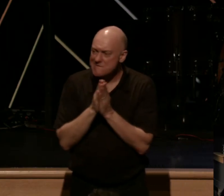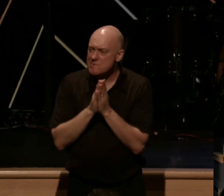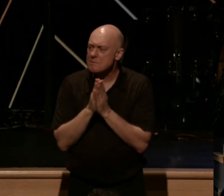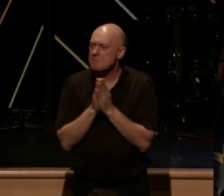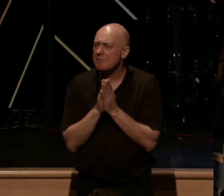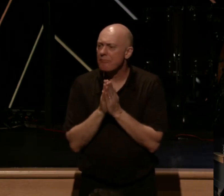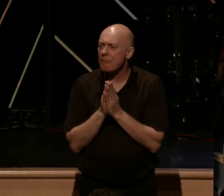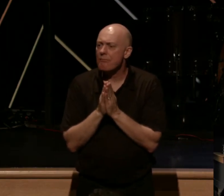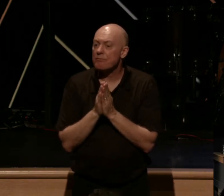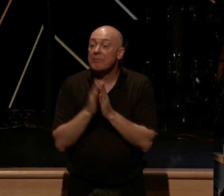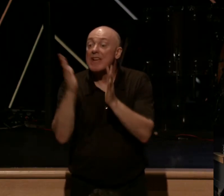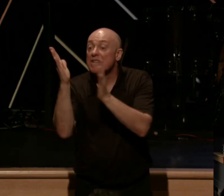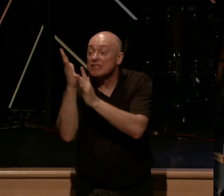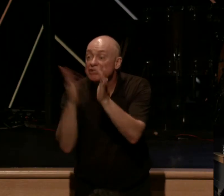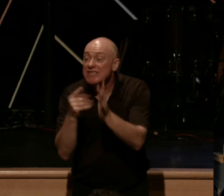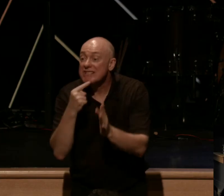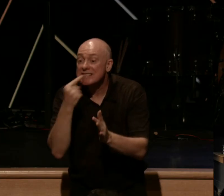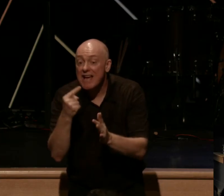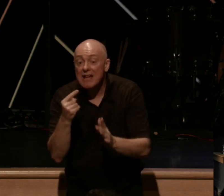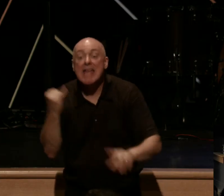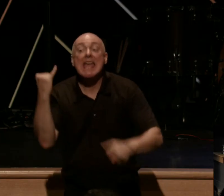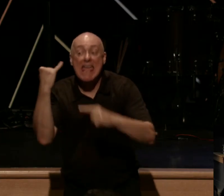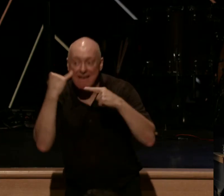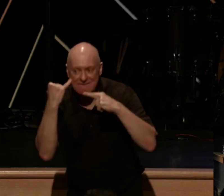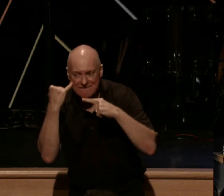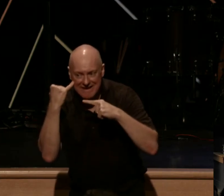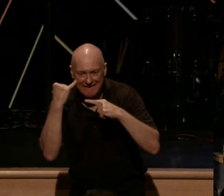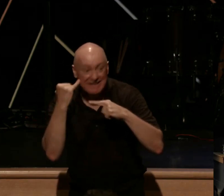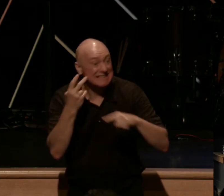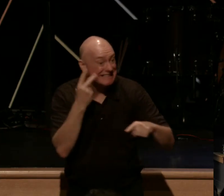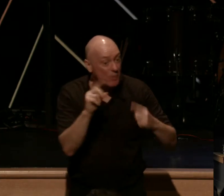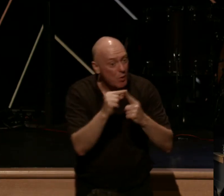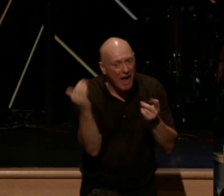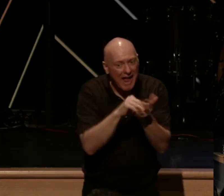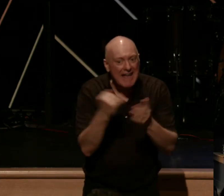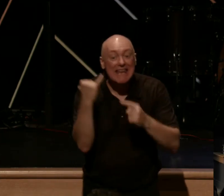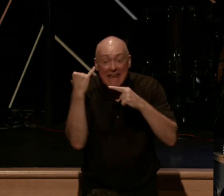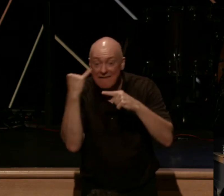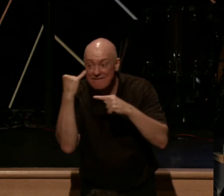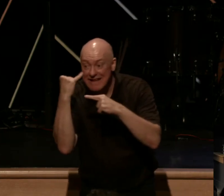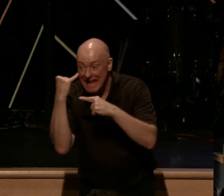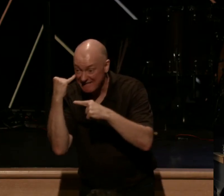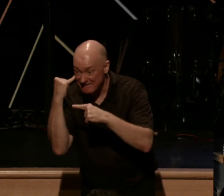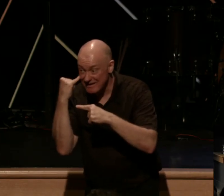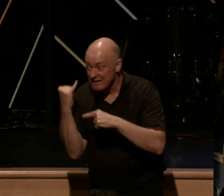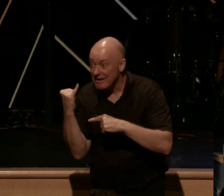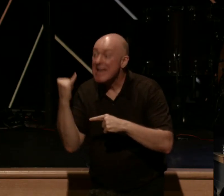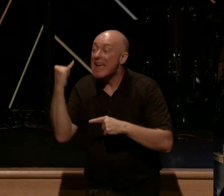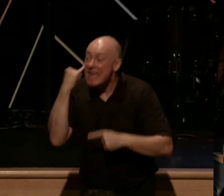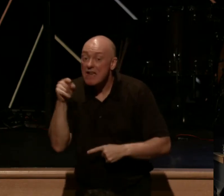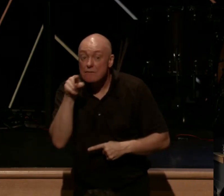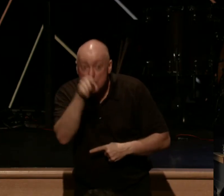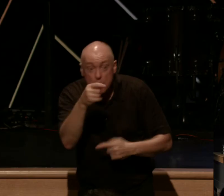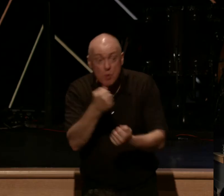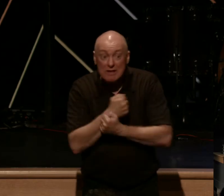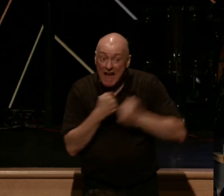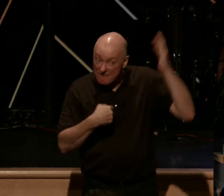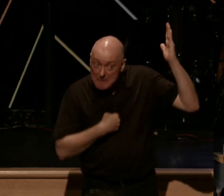Jesus says this. He says, if, you see that? If, if you love me, you